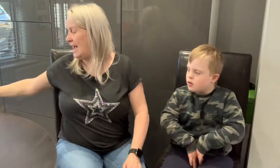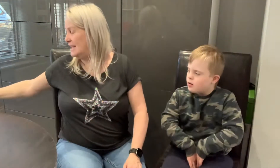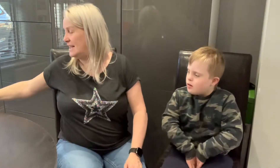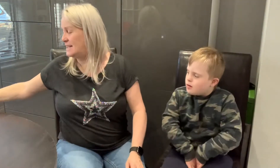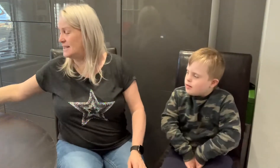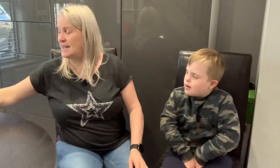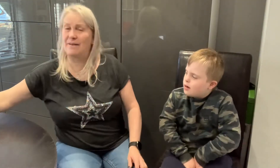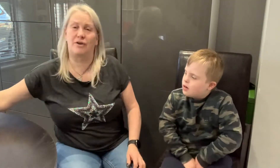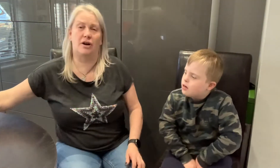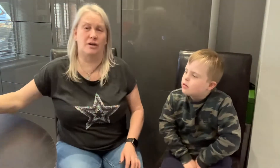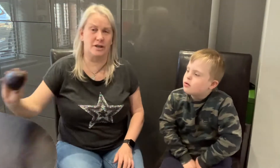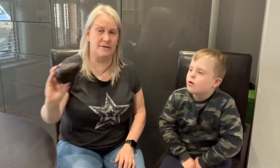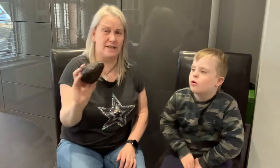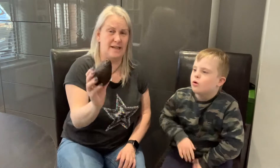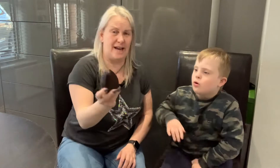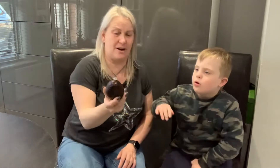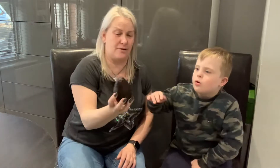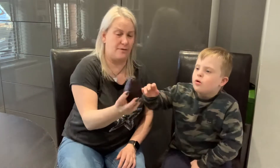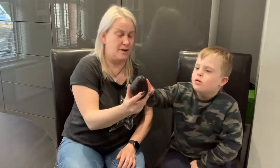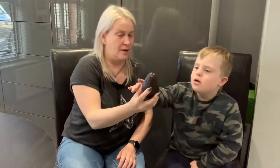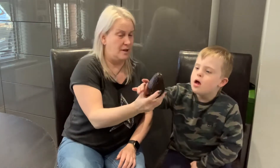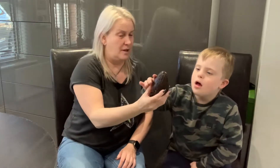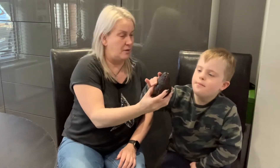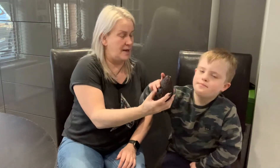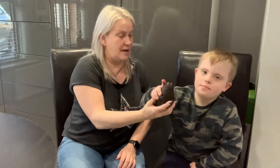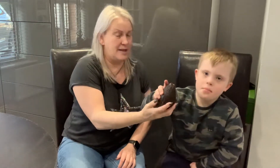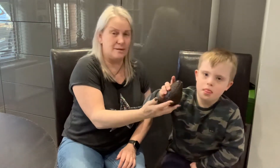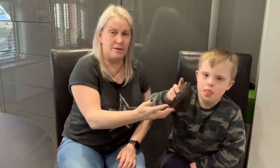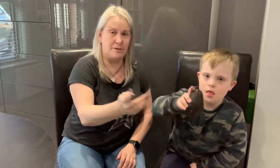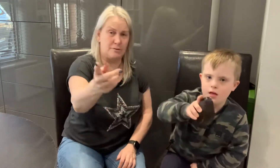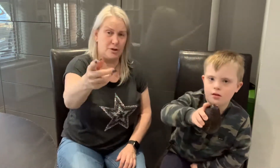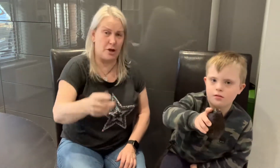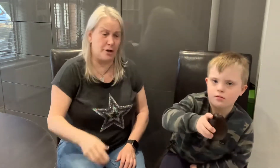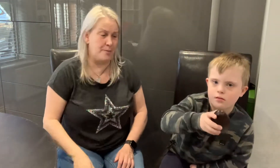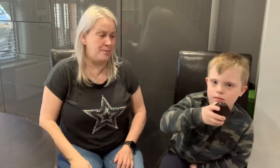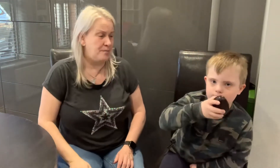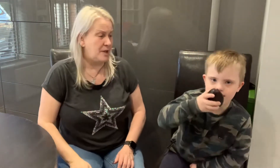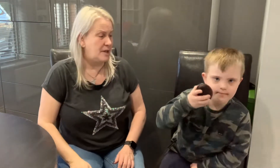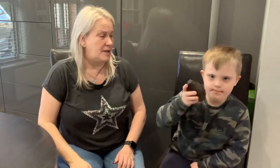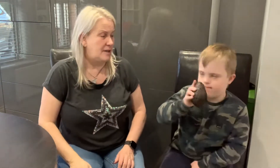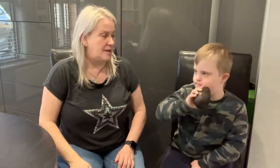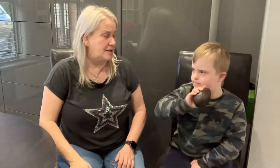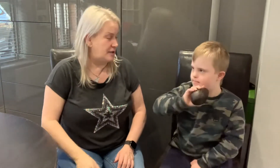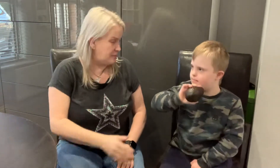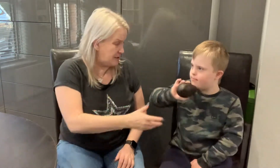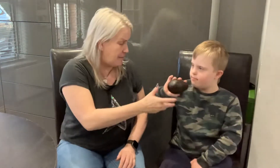This is an avocado, isn't it Alf? Yeah! We like them, don't we? we show them? Do you see my smell?